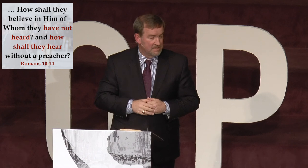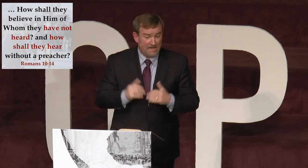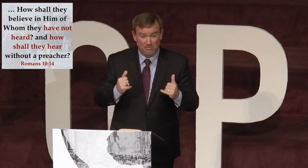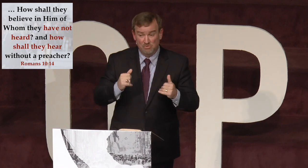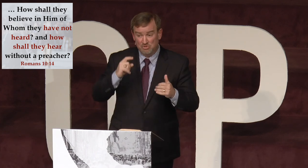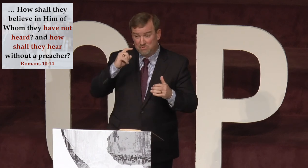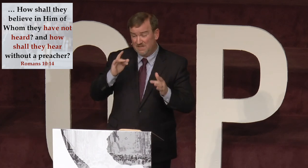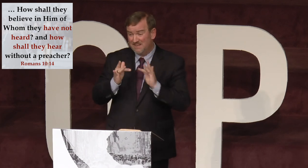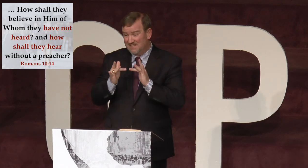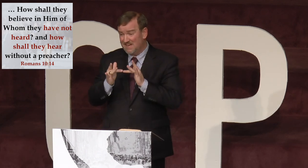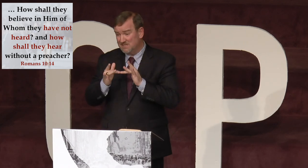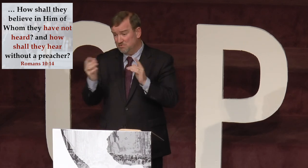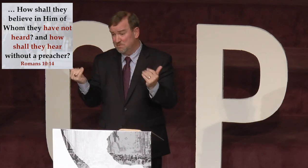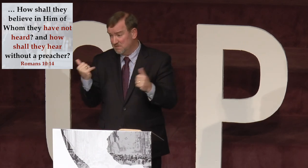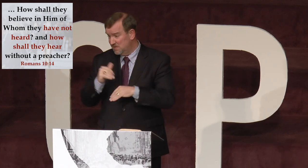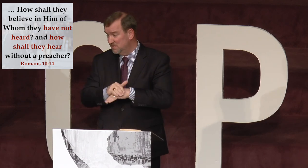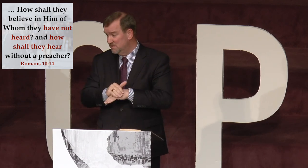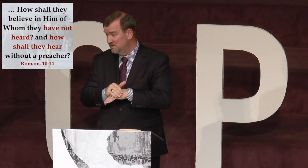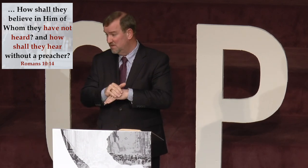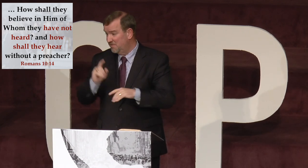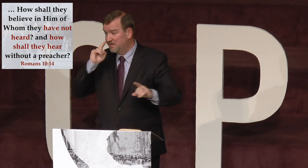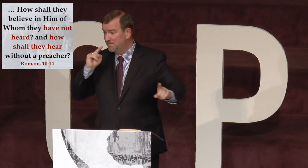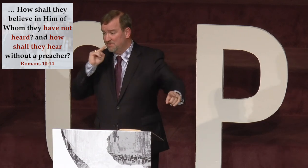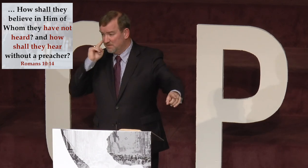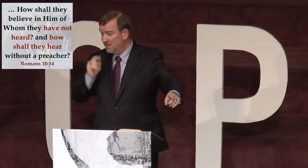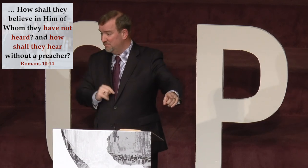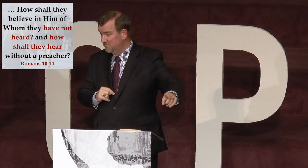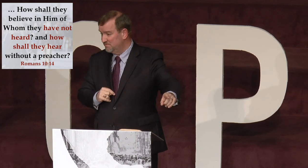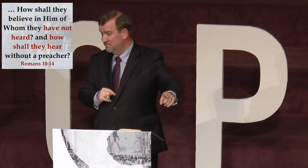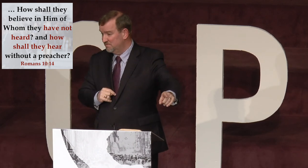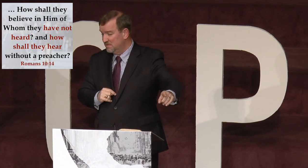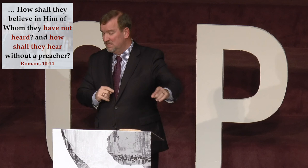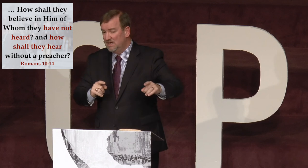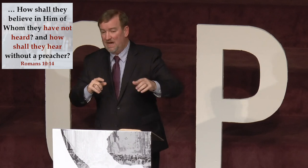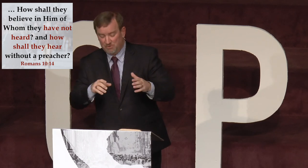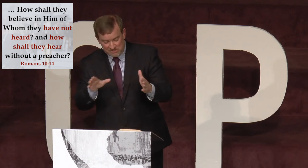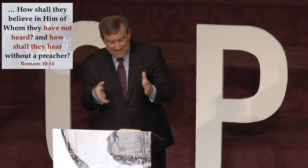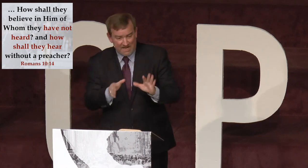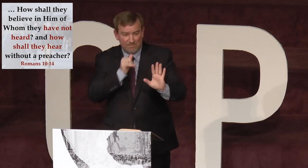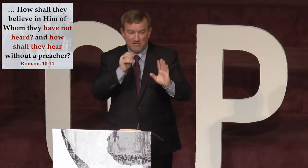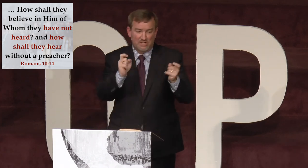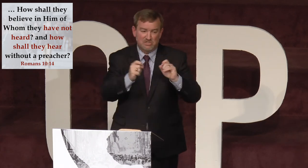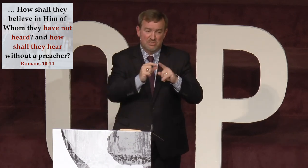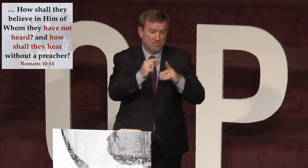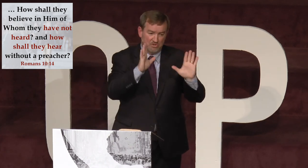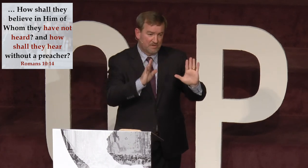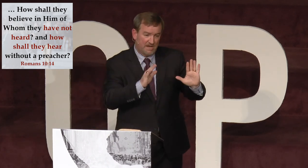Now, would you connect the dots with me tonight and think about the deaf? I want to just add, I'm not trying to change the word of God.